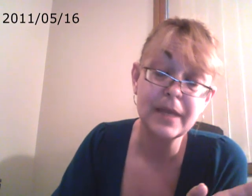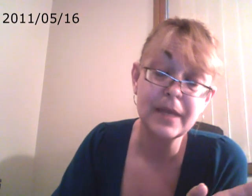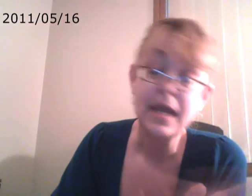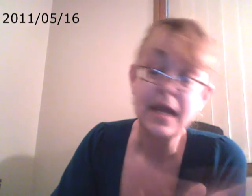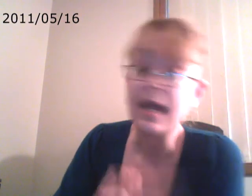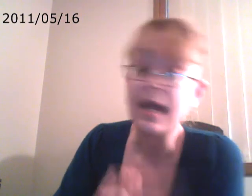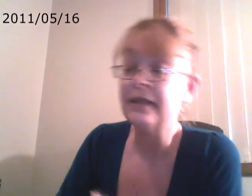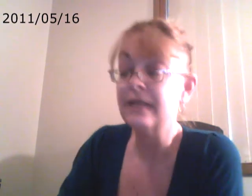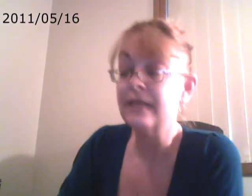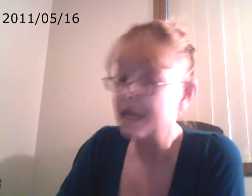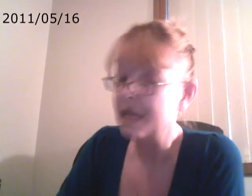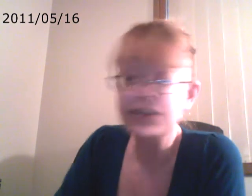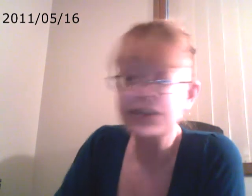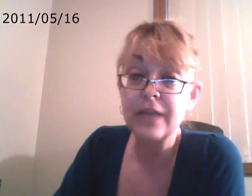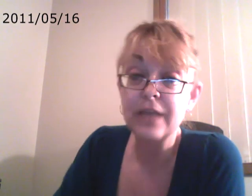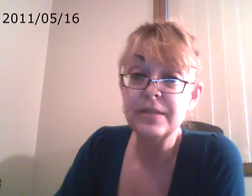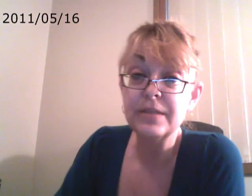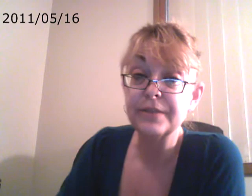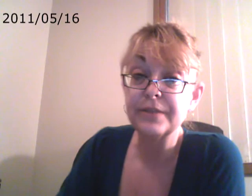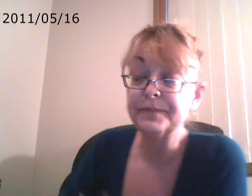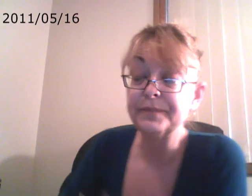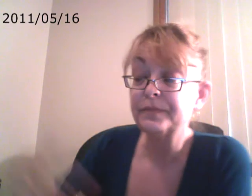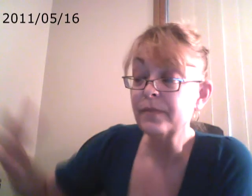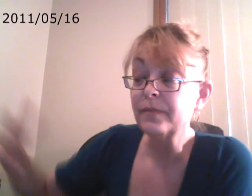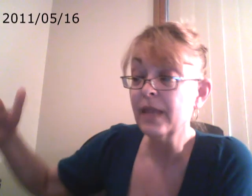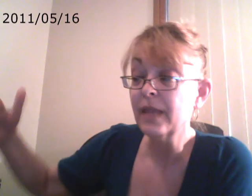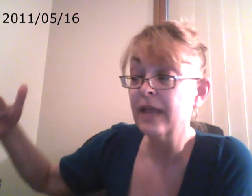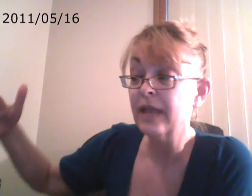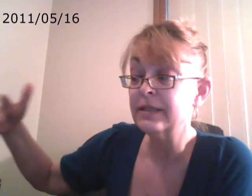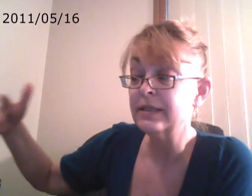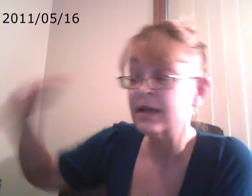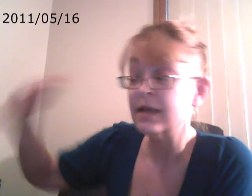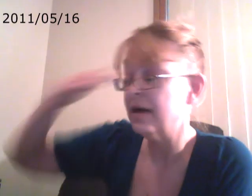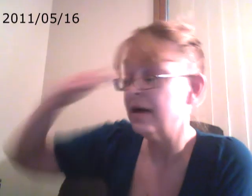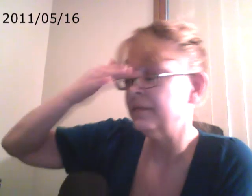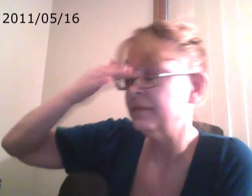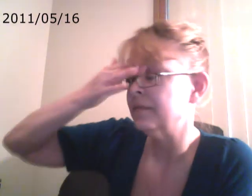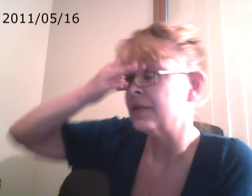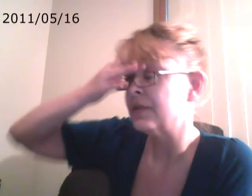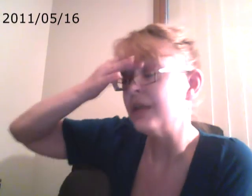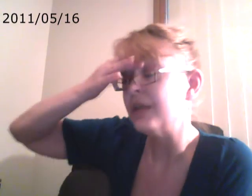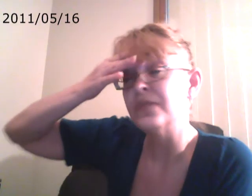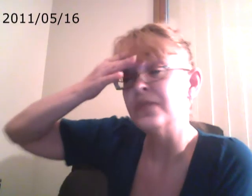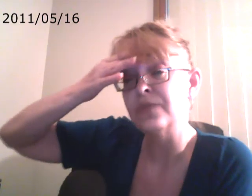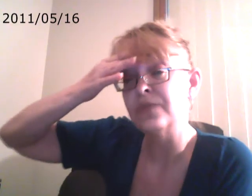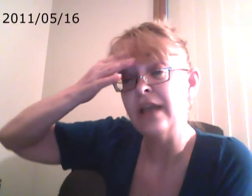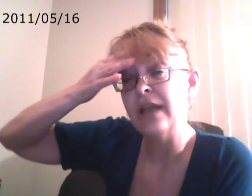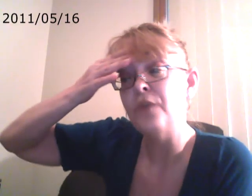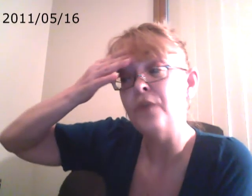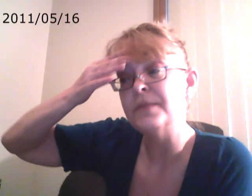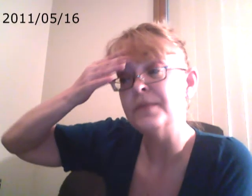then it just comes to you. And so that's what really helps me